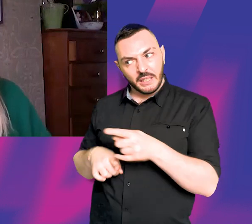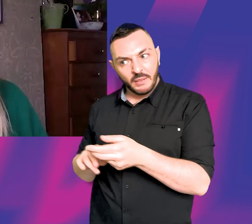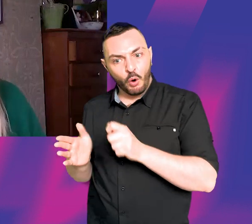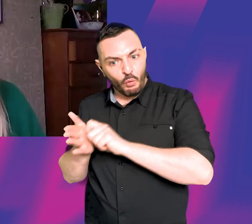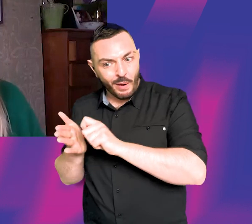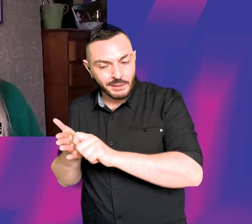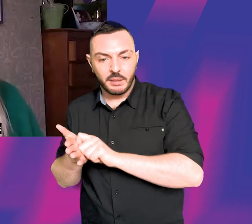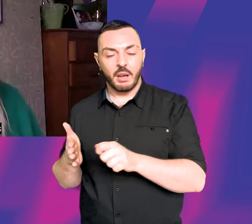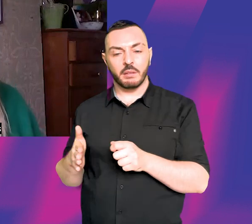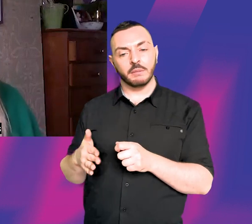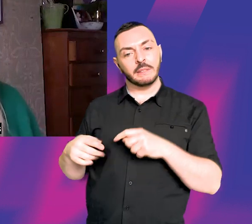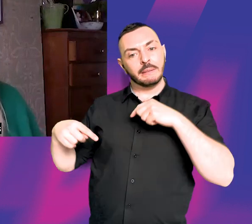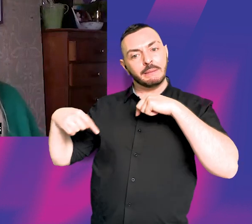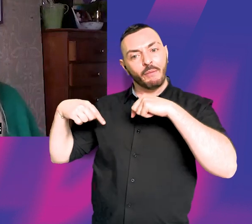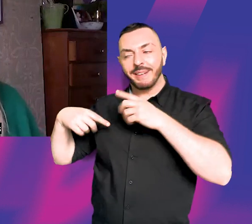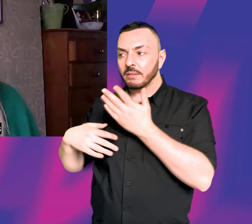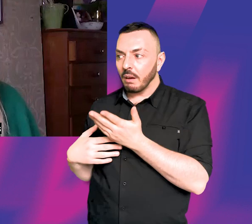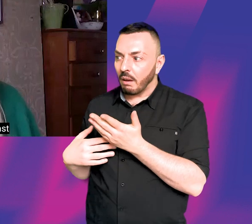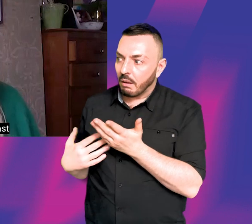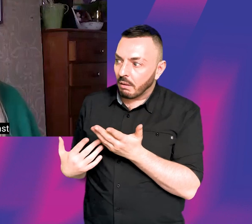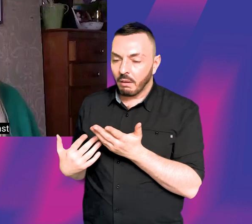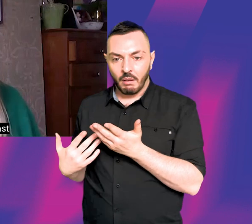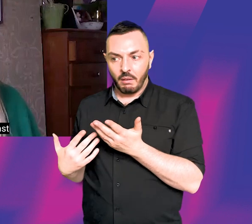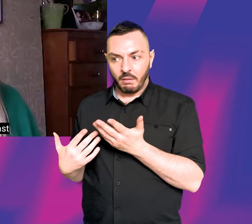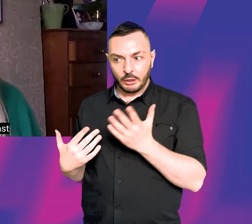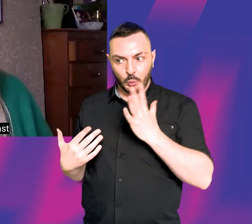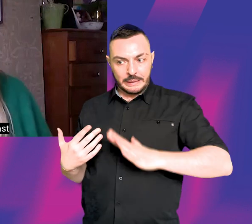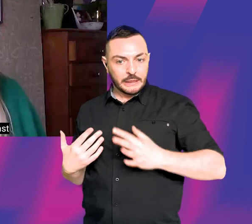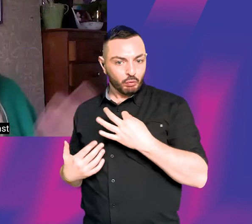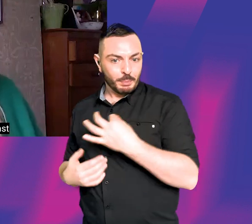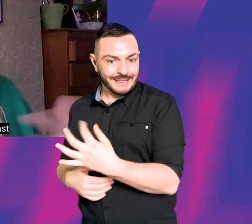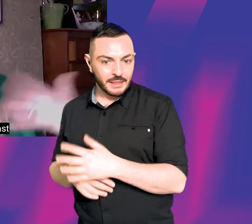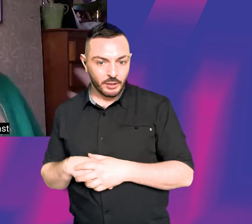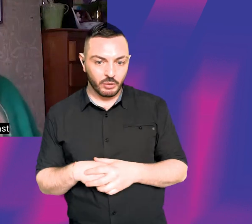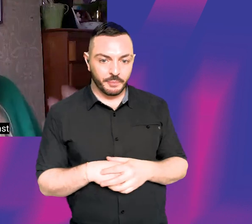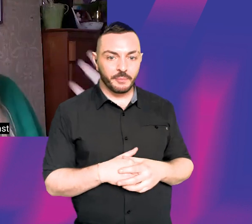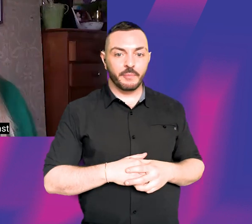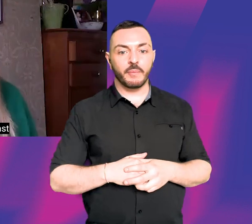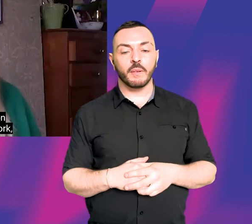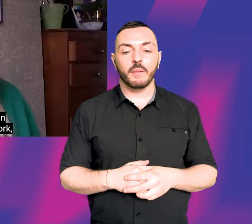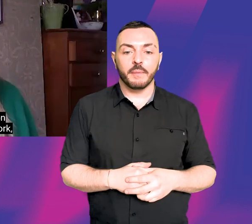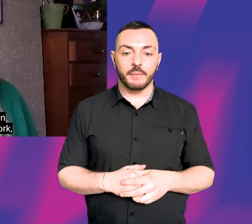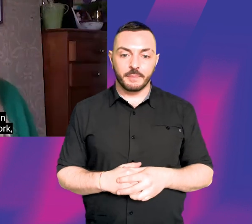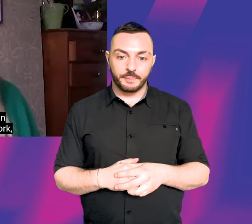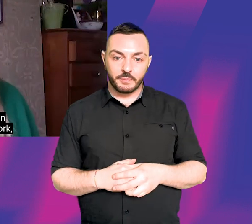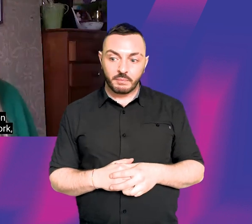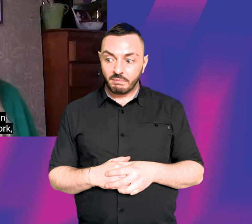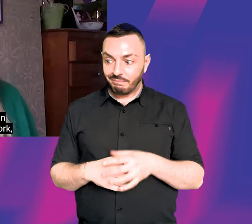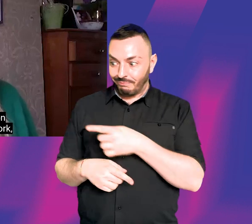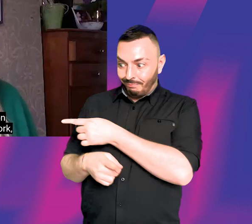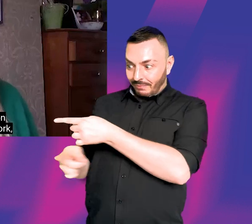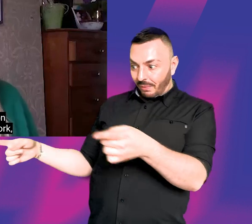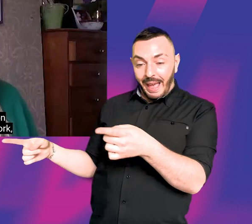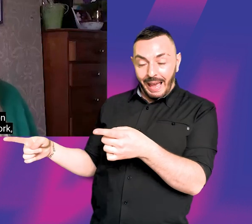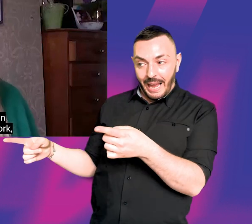make your first piece of work, like lots of really great filmmakers who've made their first film in this country that I'm familiar with in the last 10 years did not have